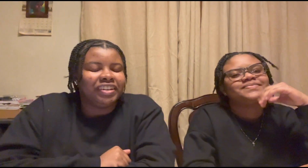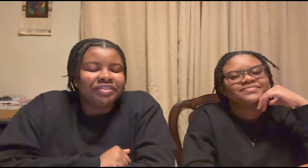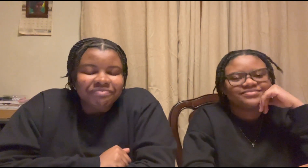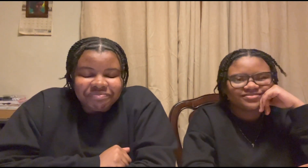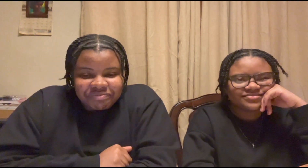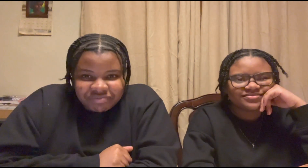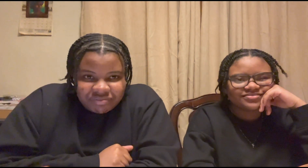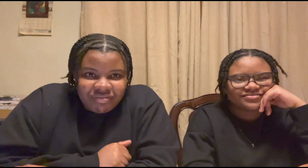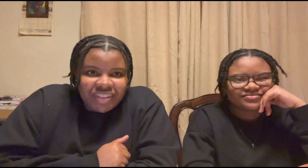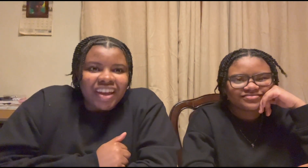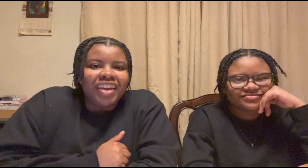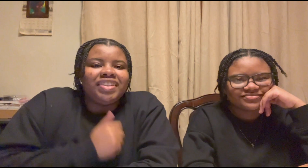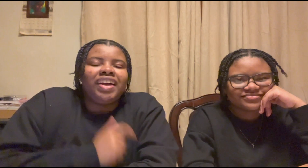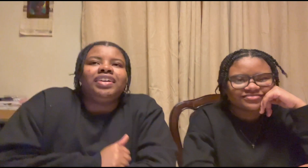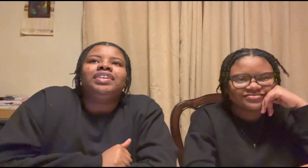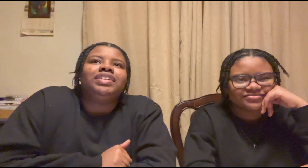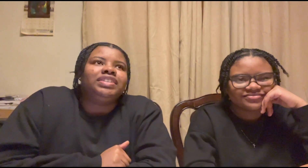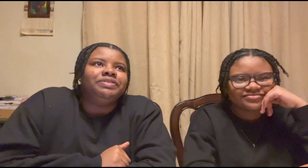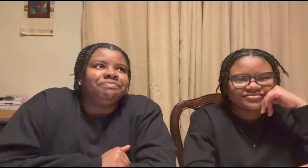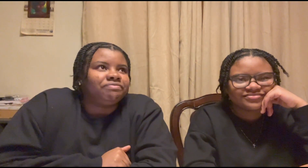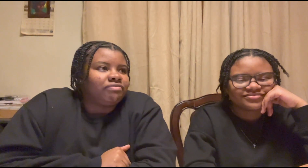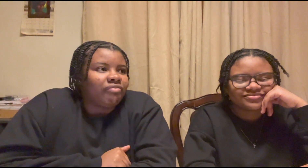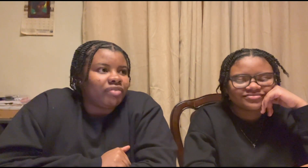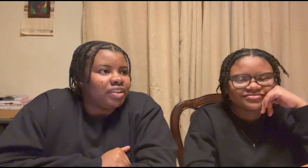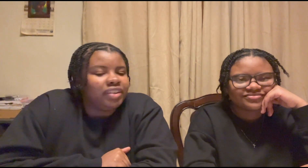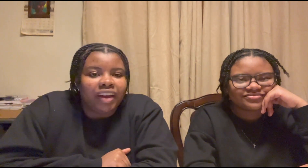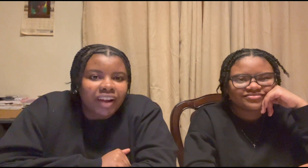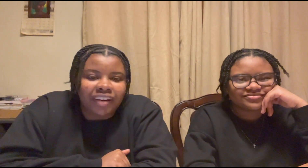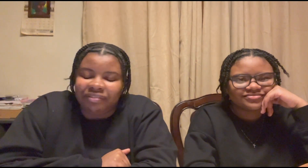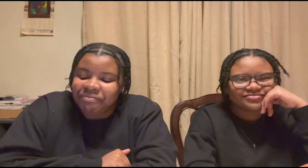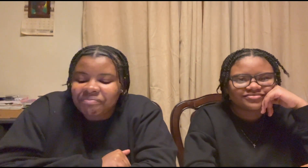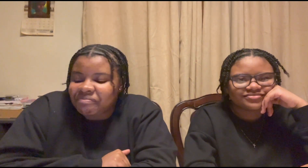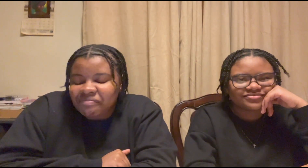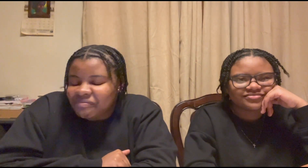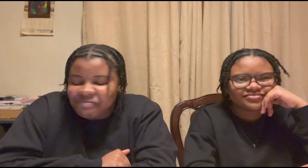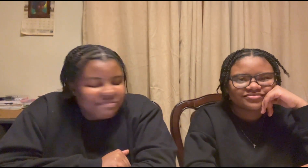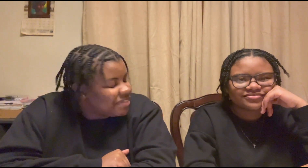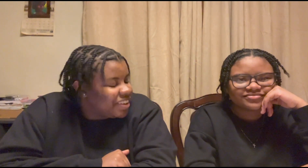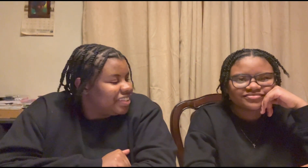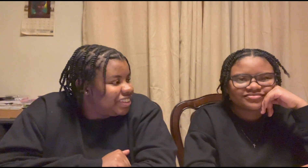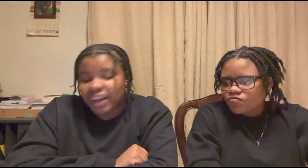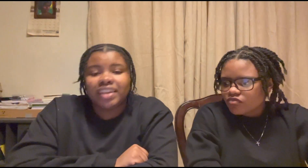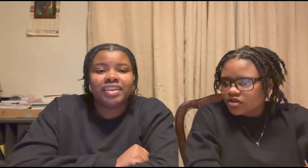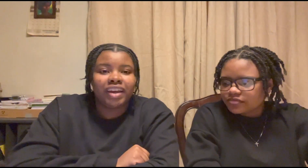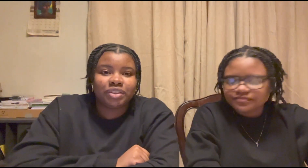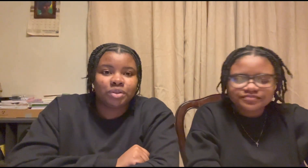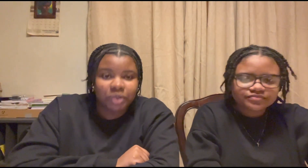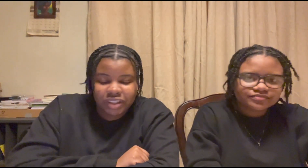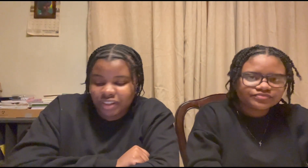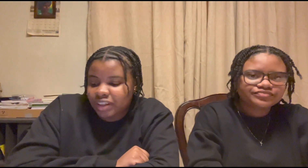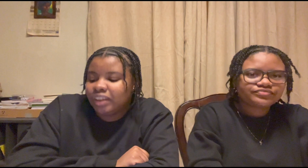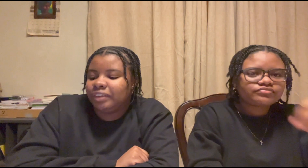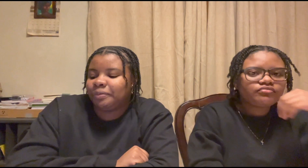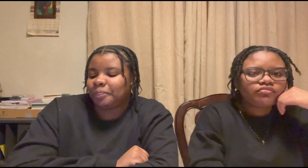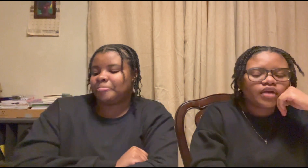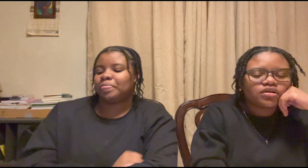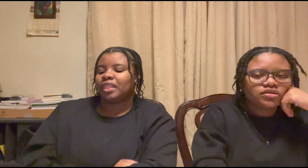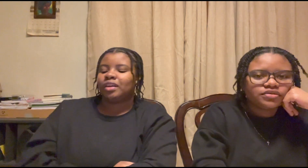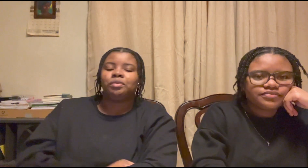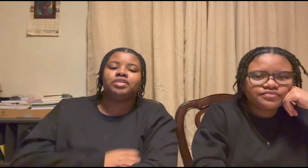and then um yeah all right next question what's